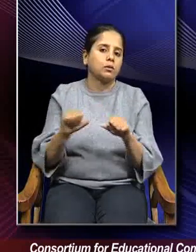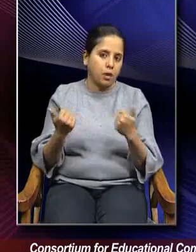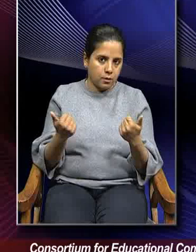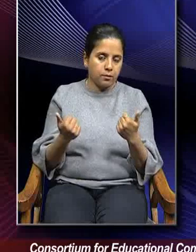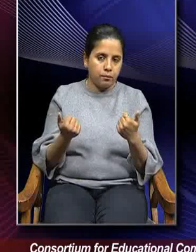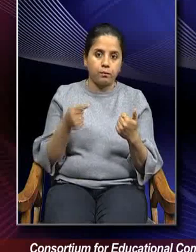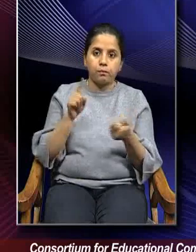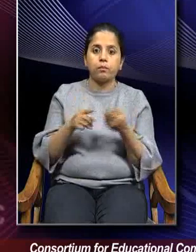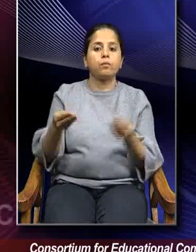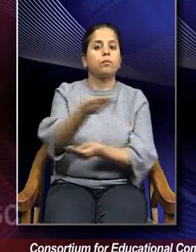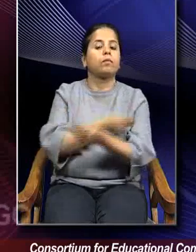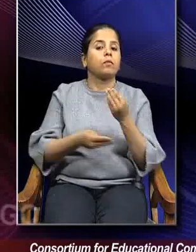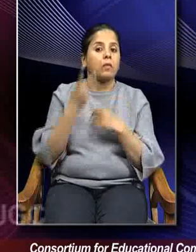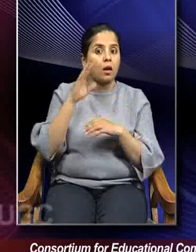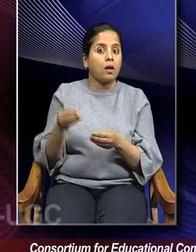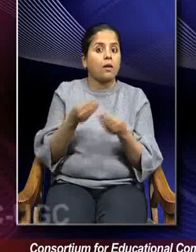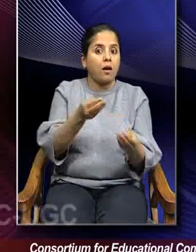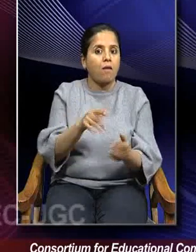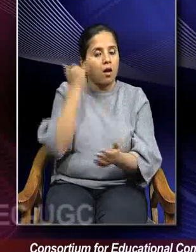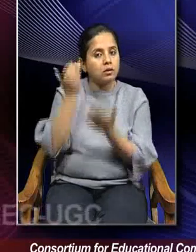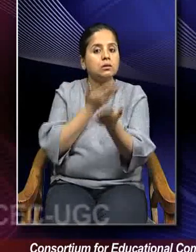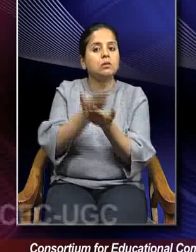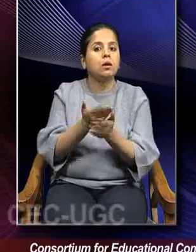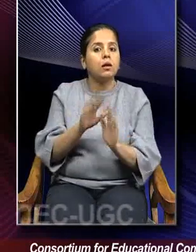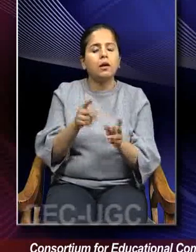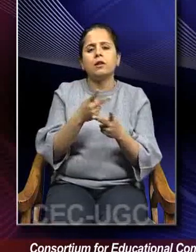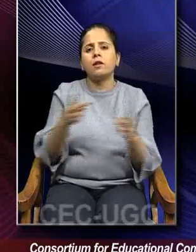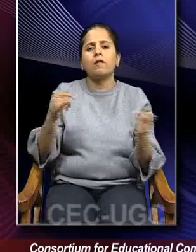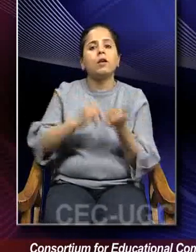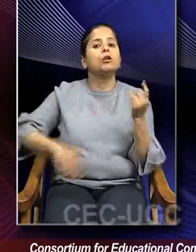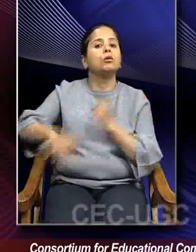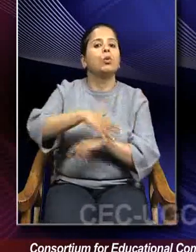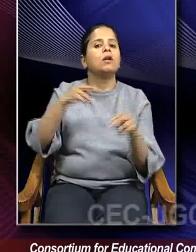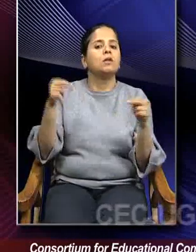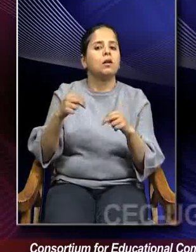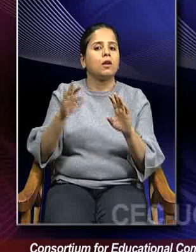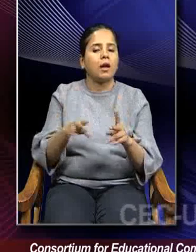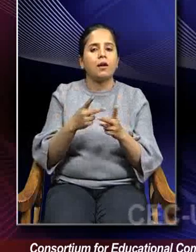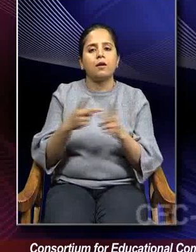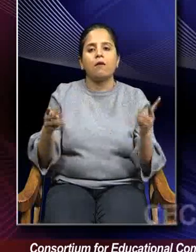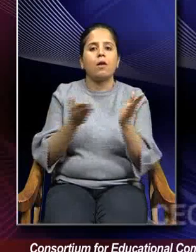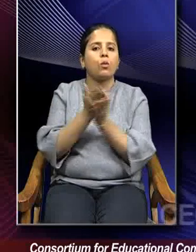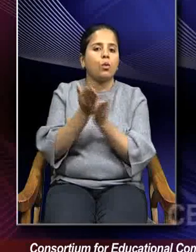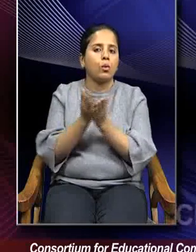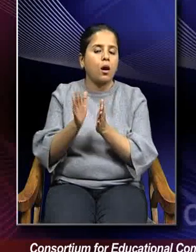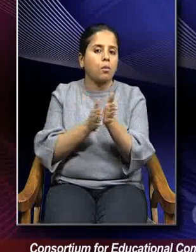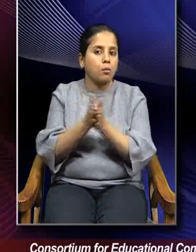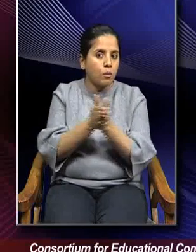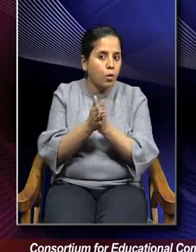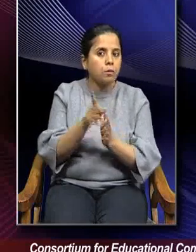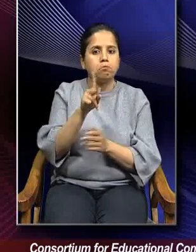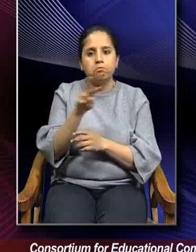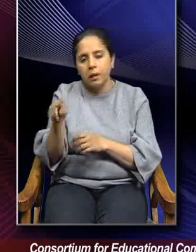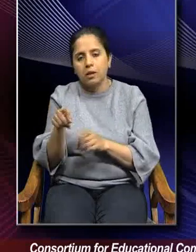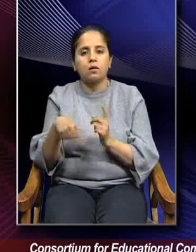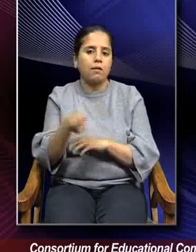So Arthashastra is giving us a suggestion that the different situations require different types of motivation means mix.